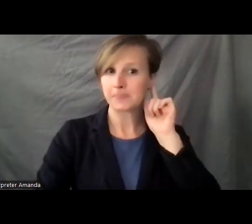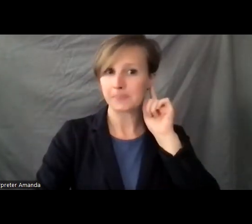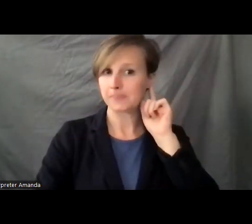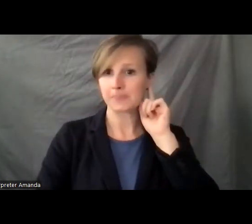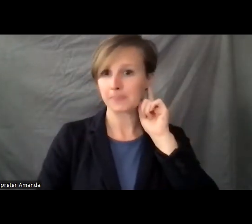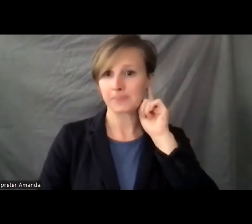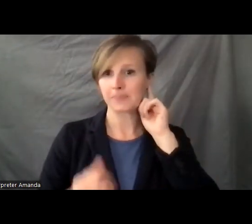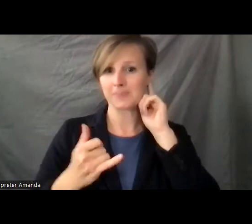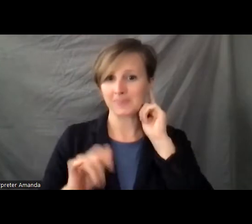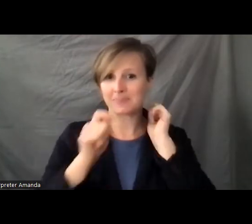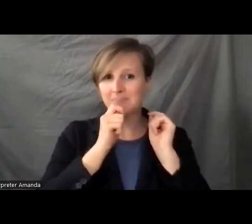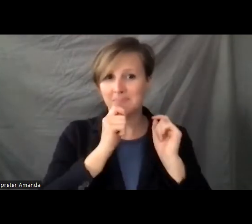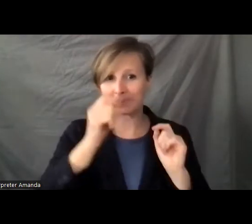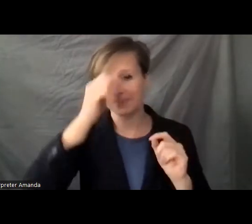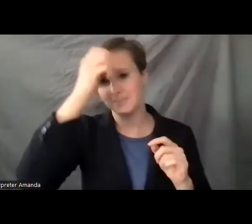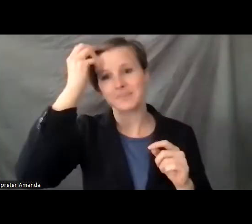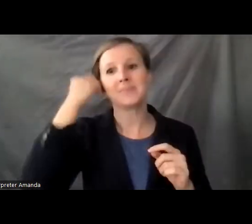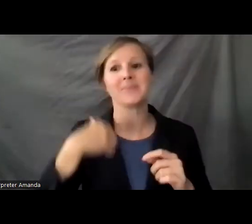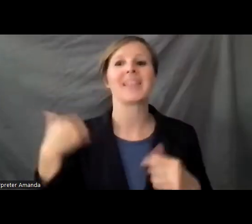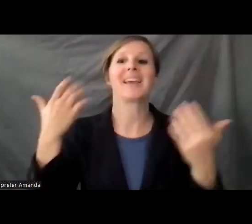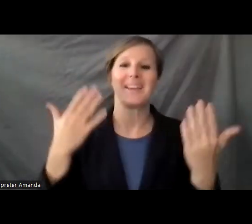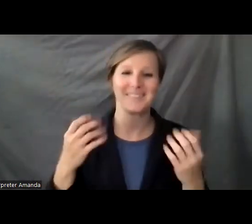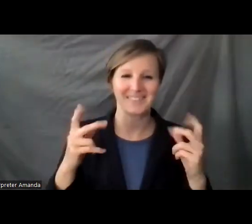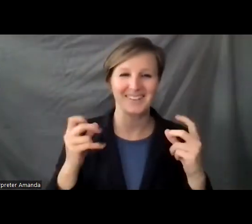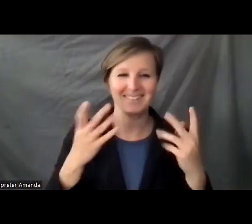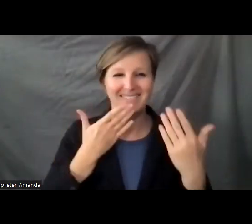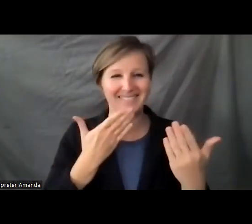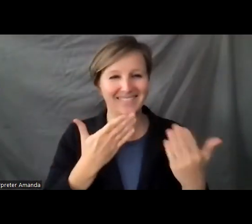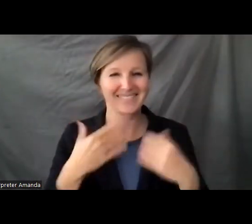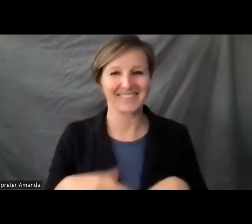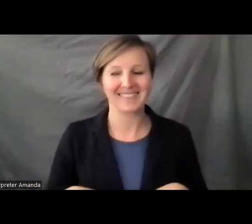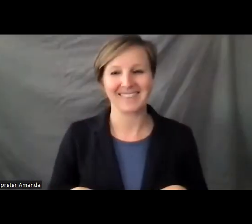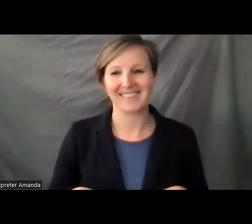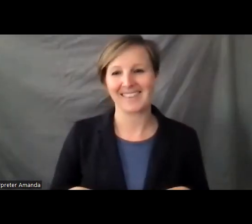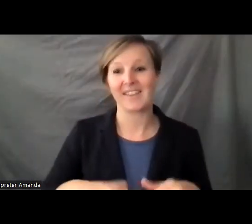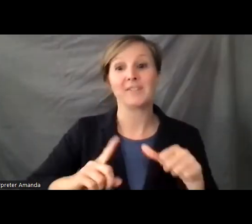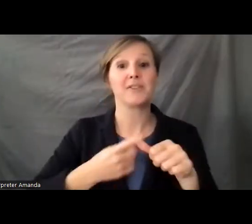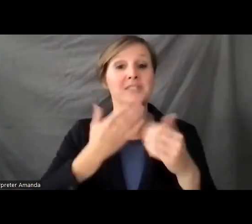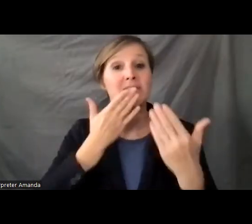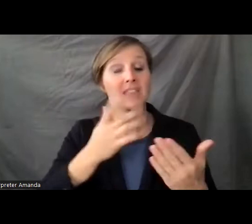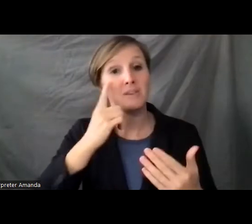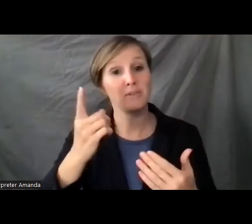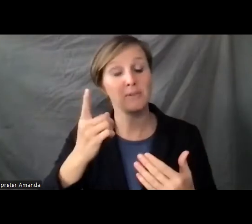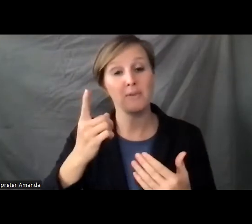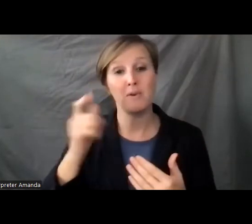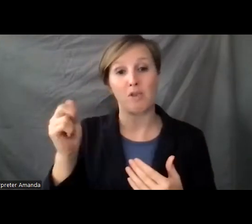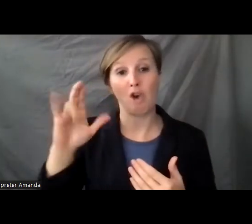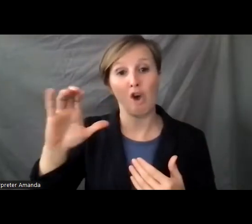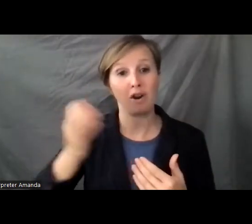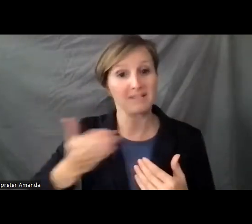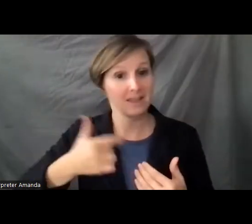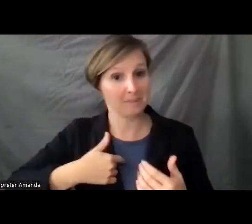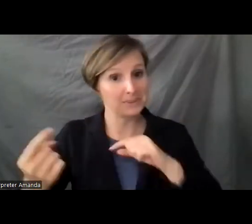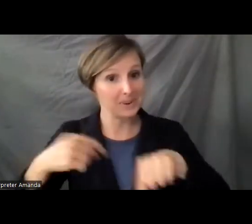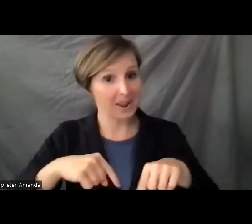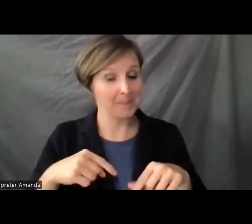You are still on mute, and we want to hear you. There we go. All right. Thank you. First and foremost, thank you to the ARC for inviting me to this forum.